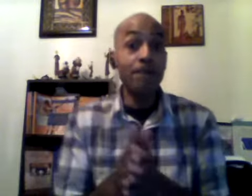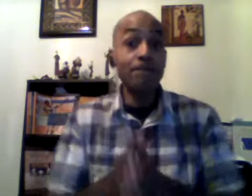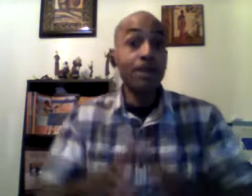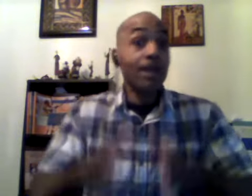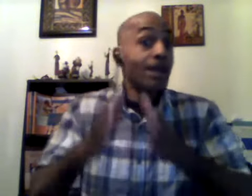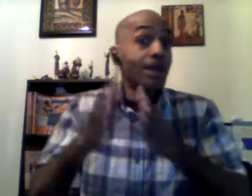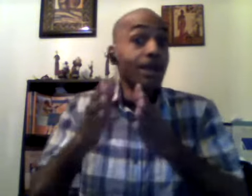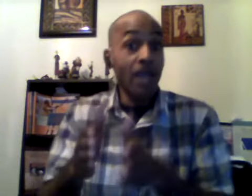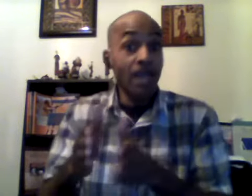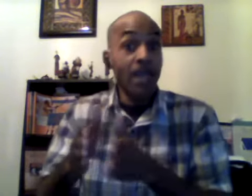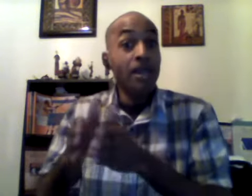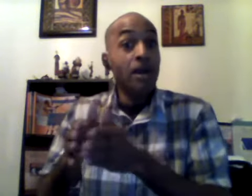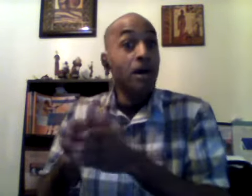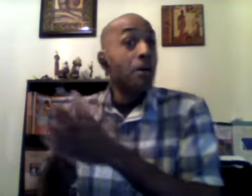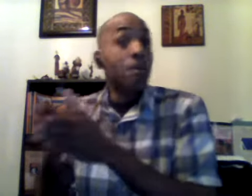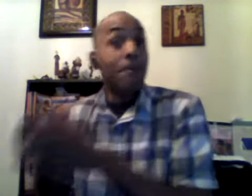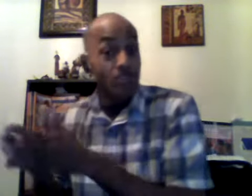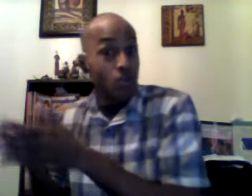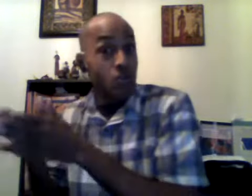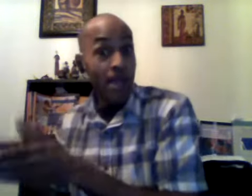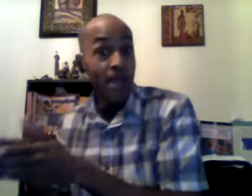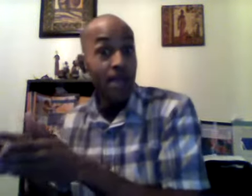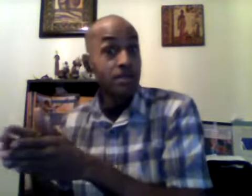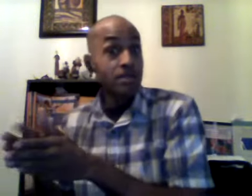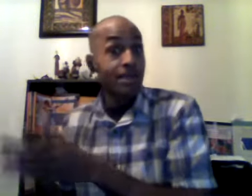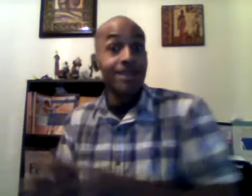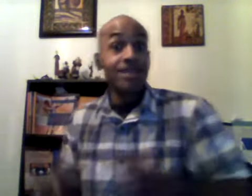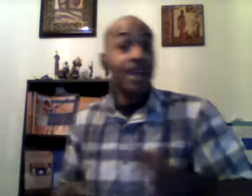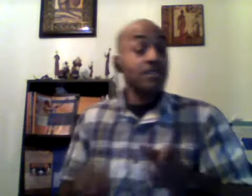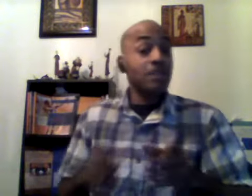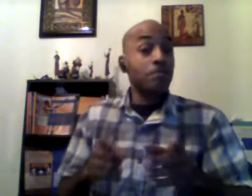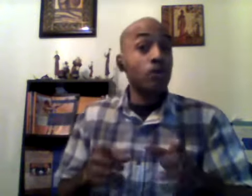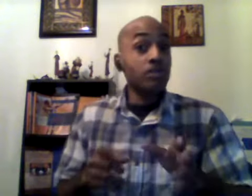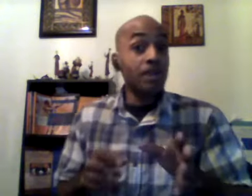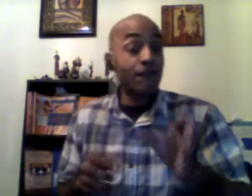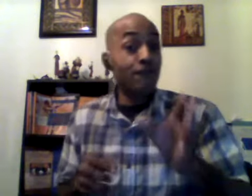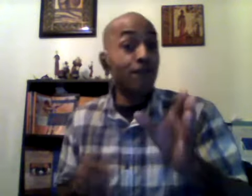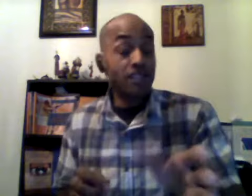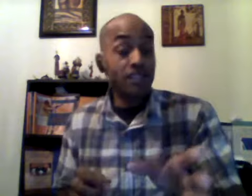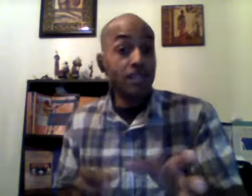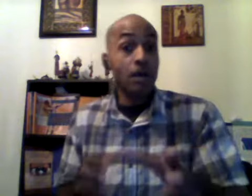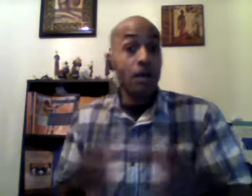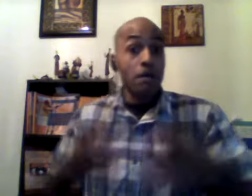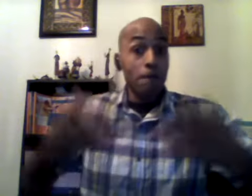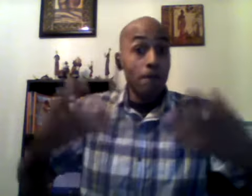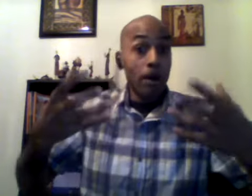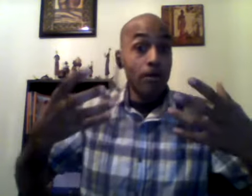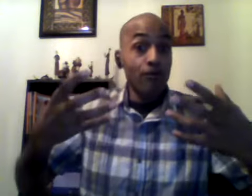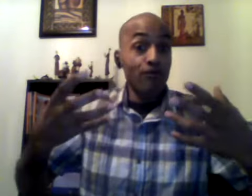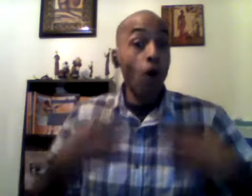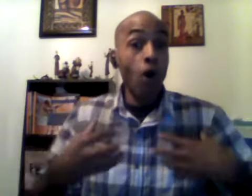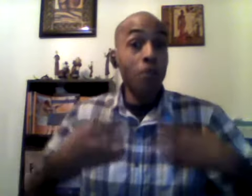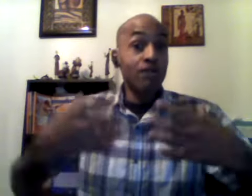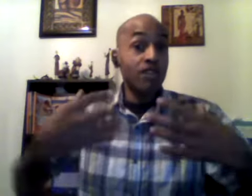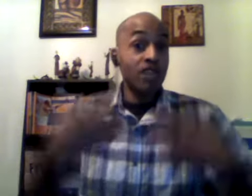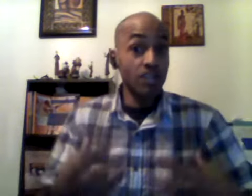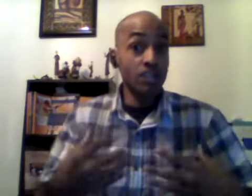lean muscle mass that's the most efficient form of tissue